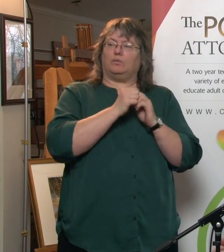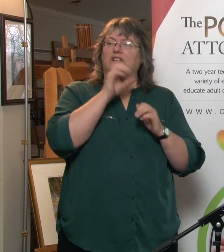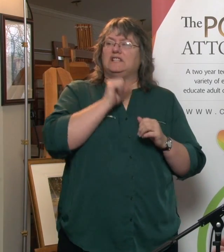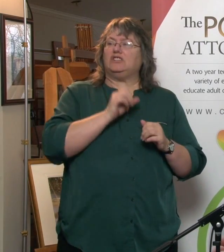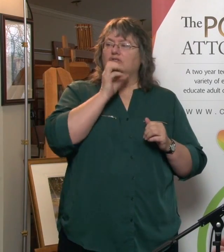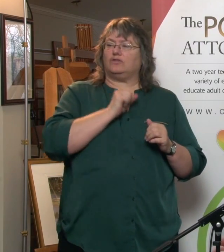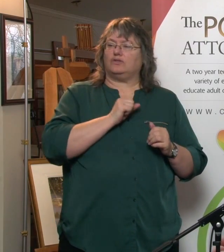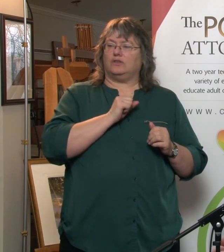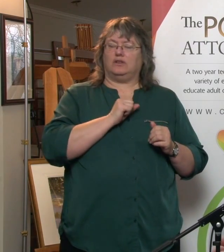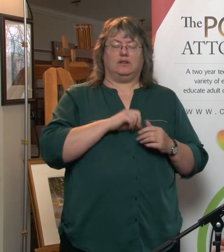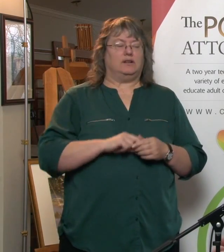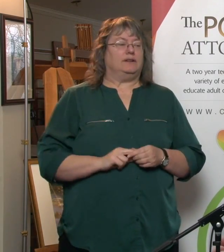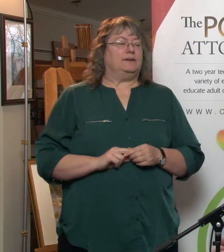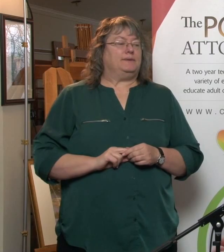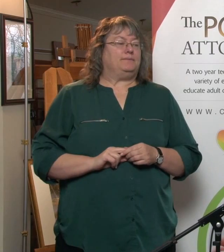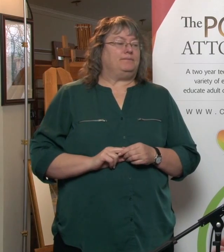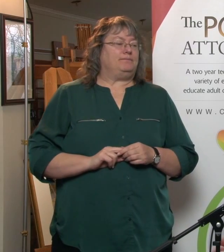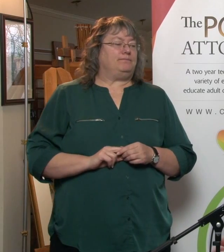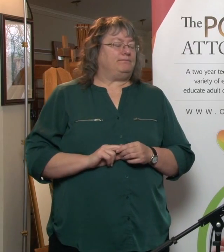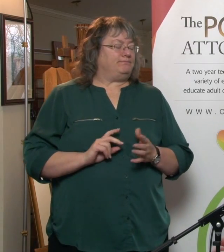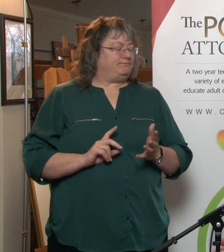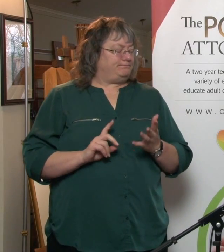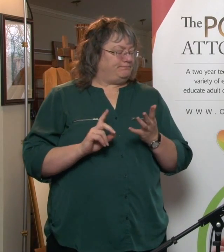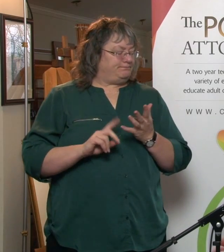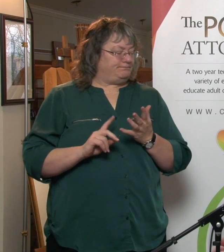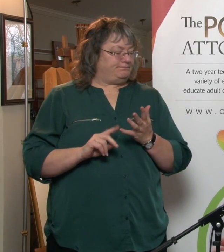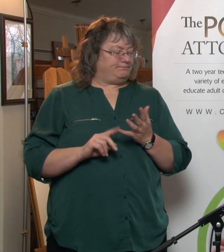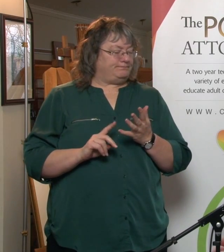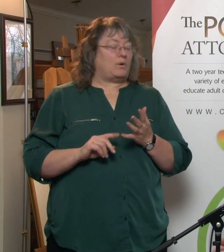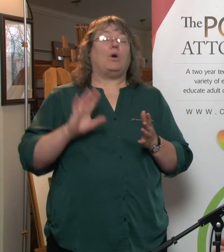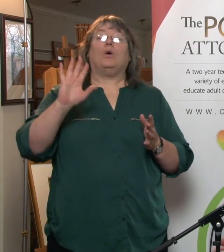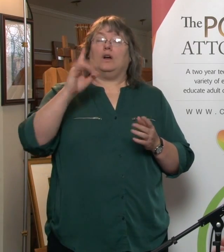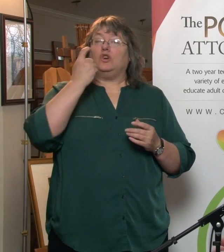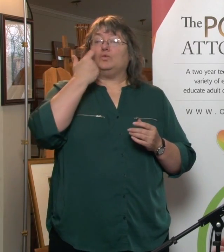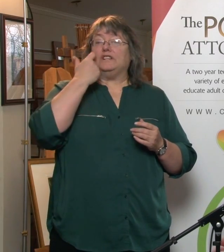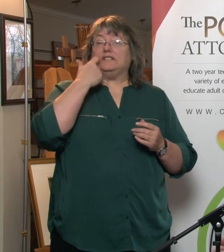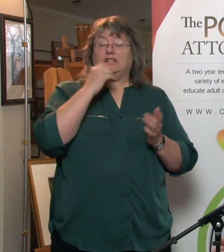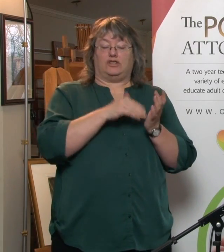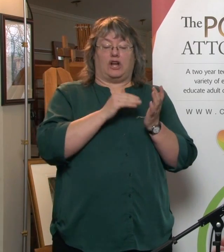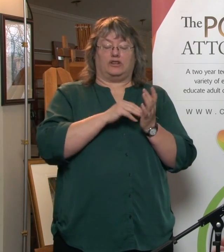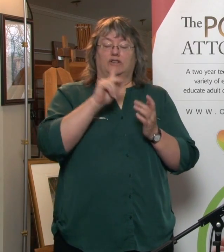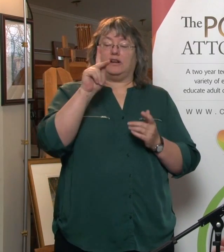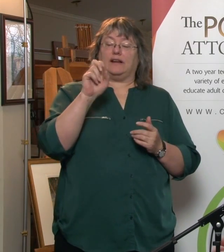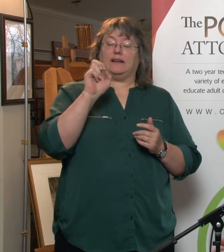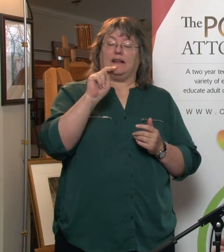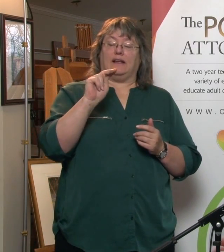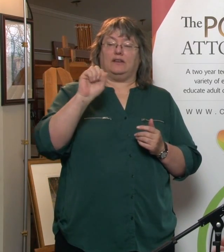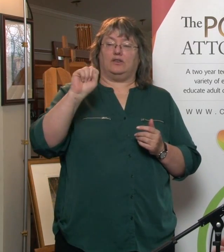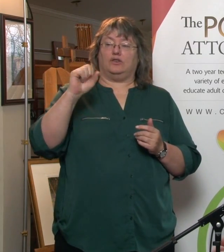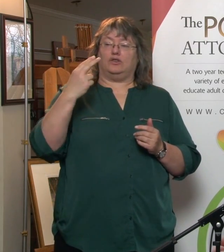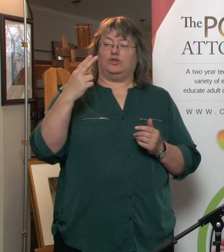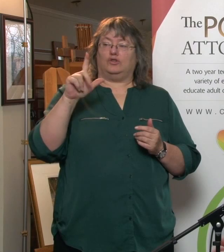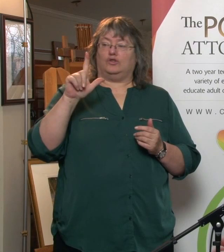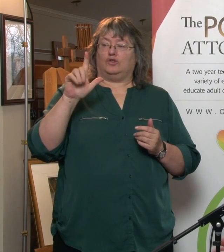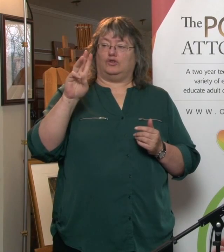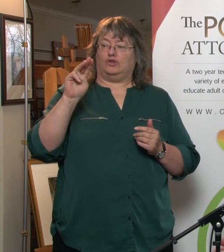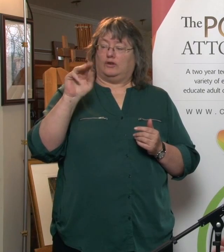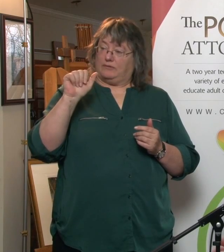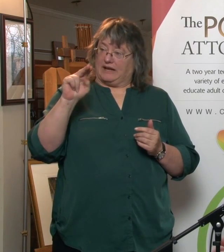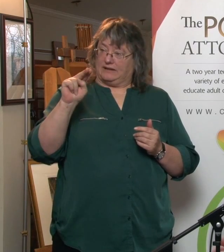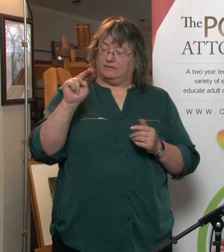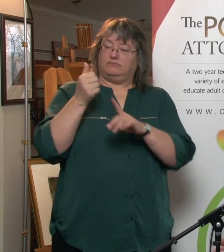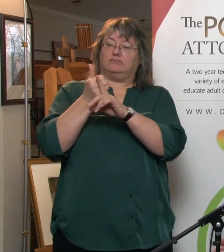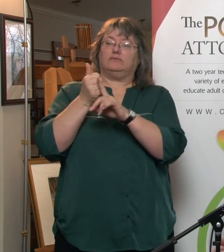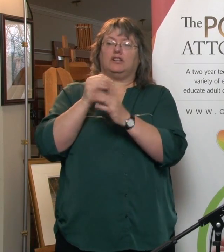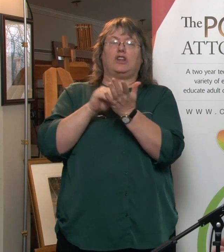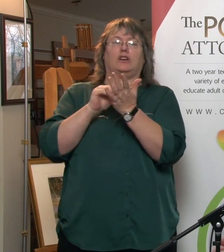there's also just recently Dr. Ken Shulman asked to join us. And he works out of